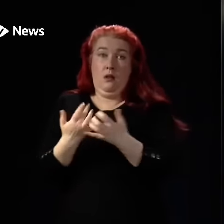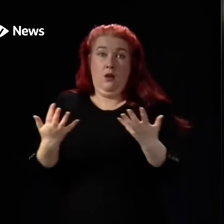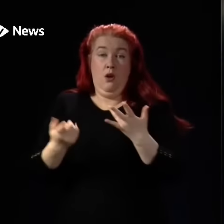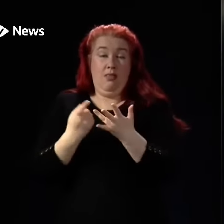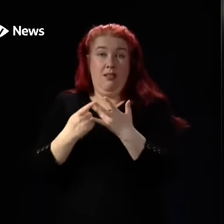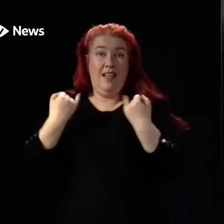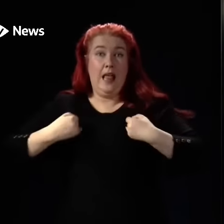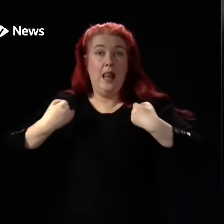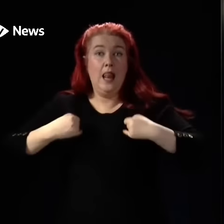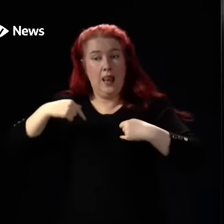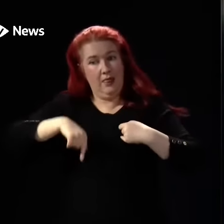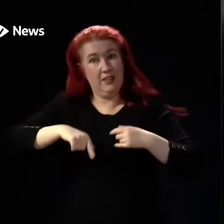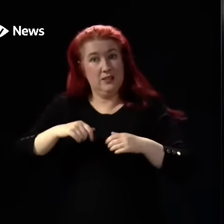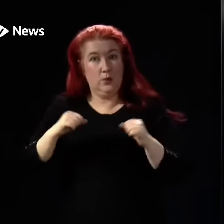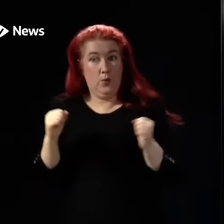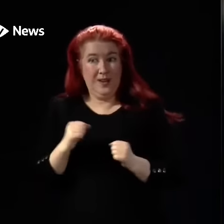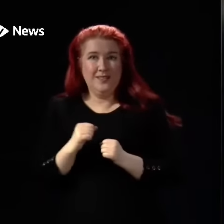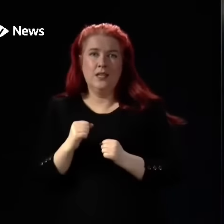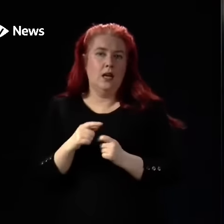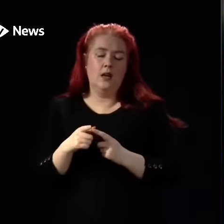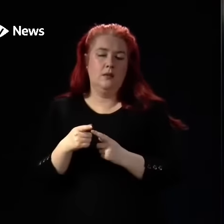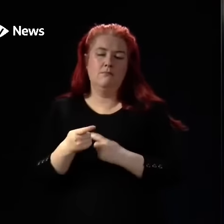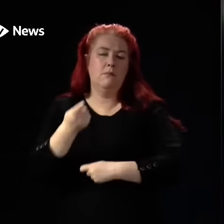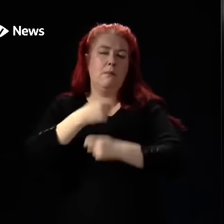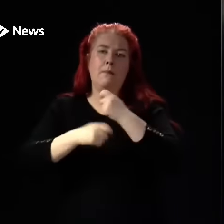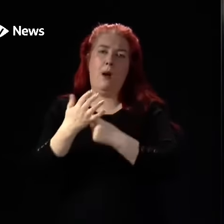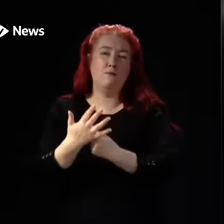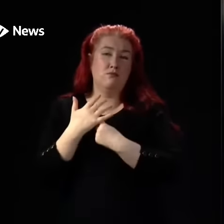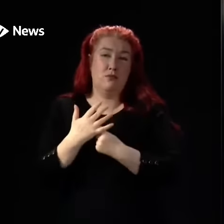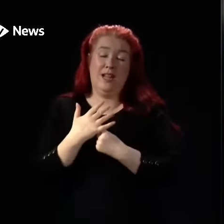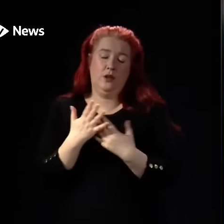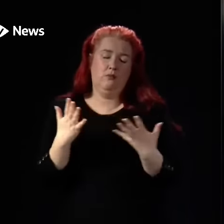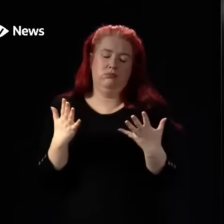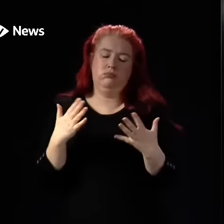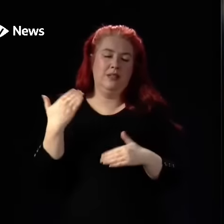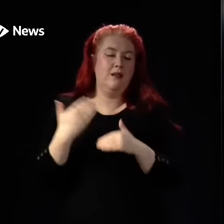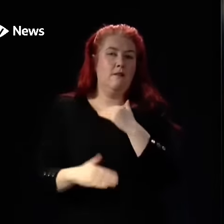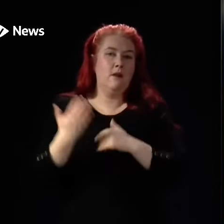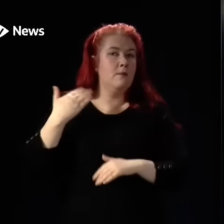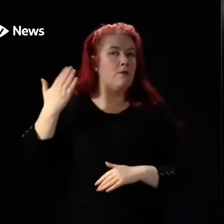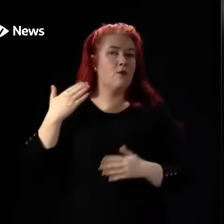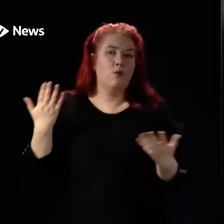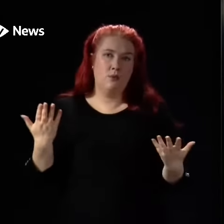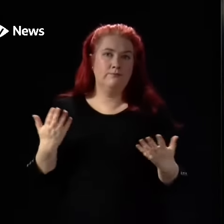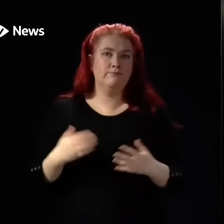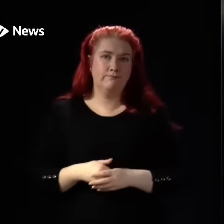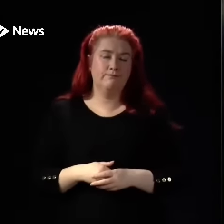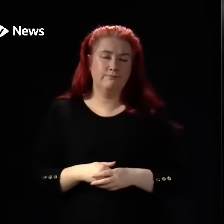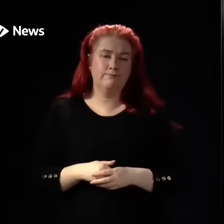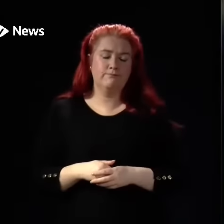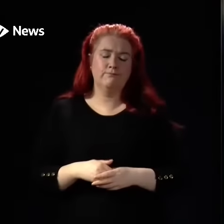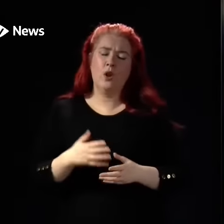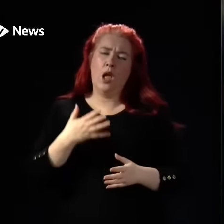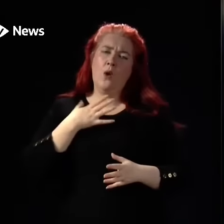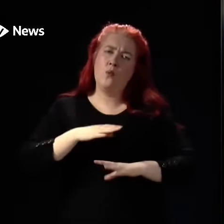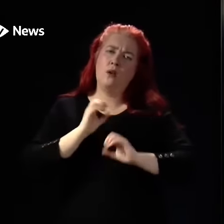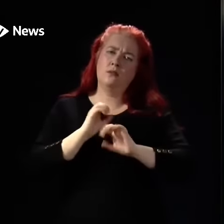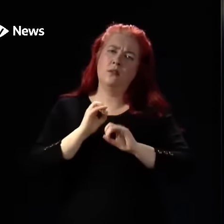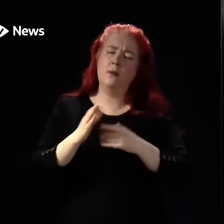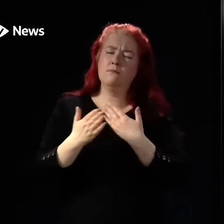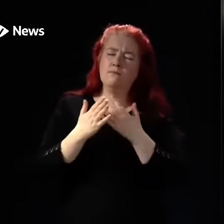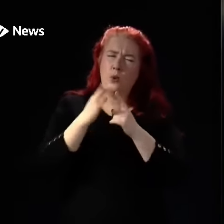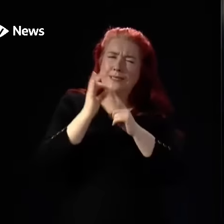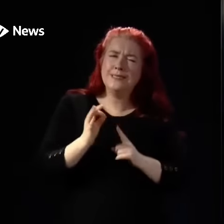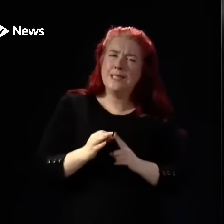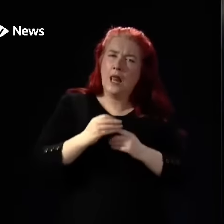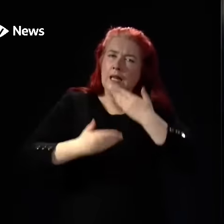is creating pressure that is truly unprecedented and I want to just give some more detail to